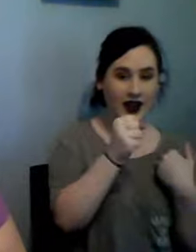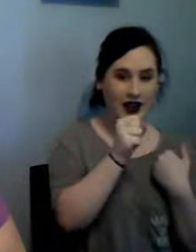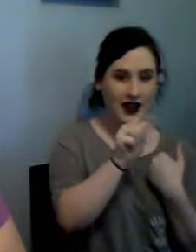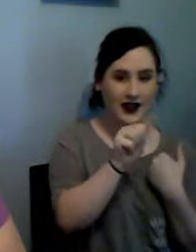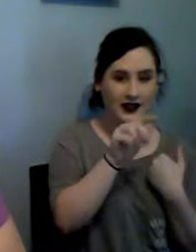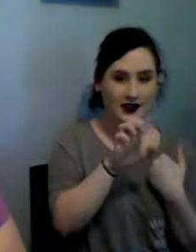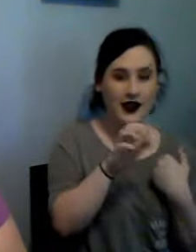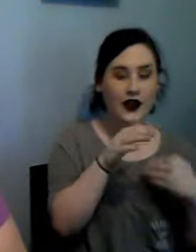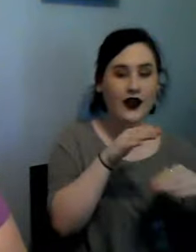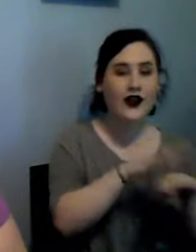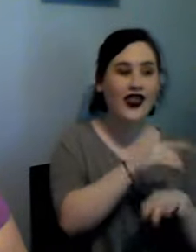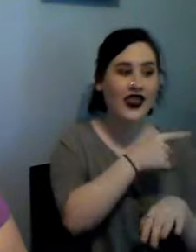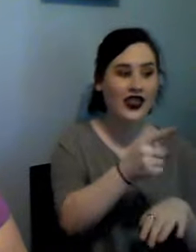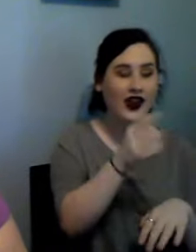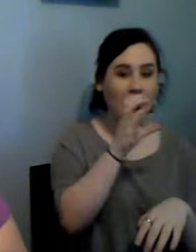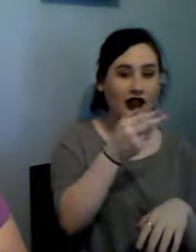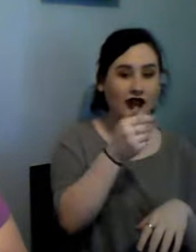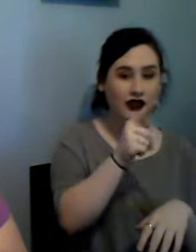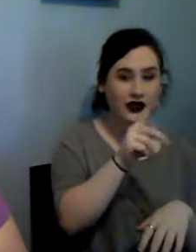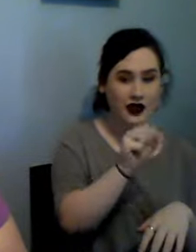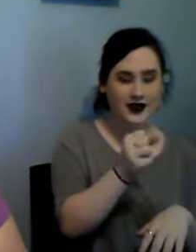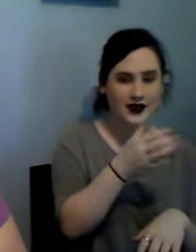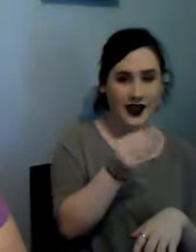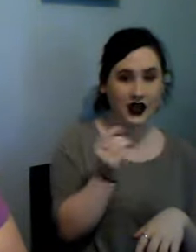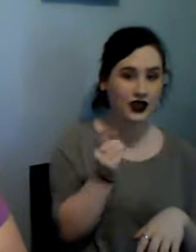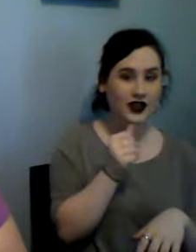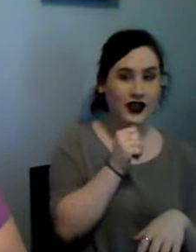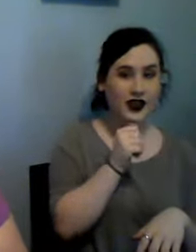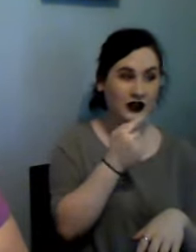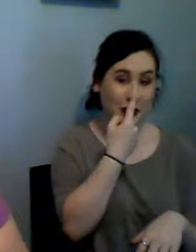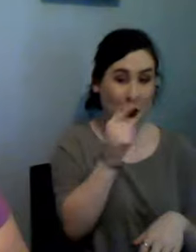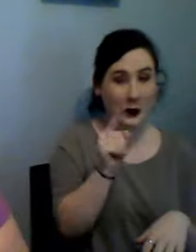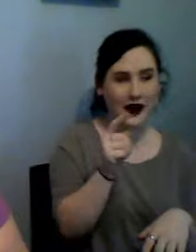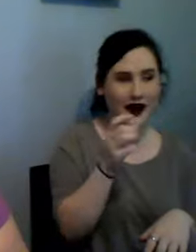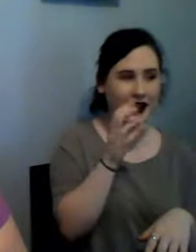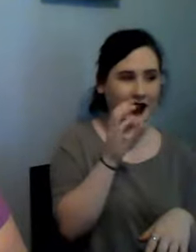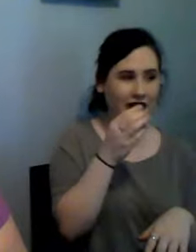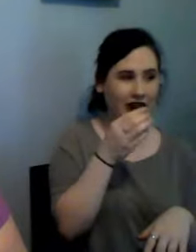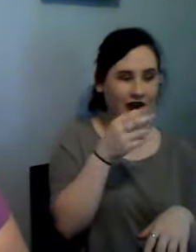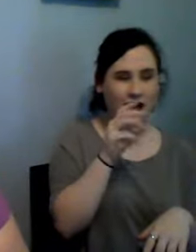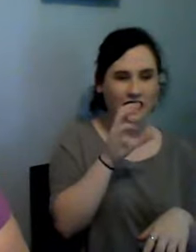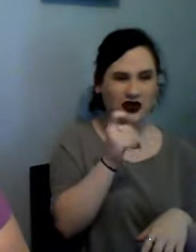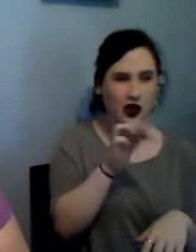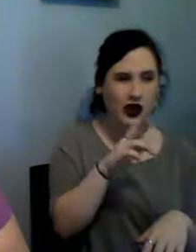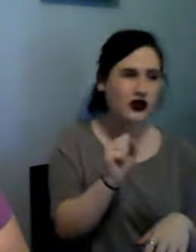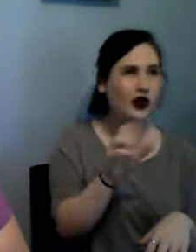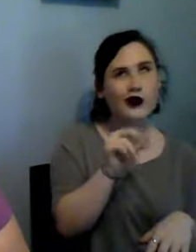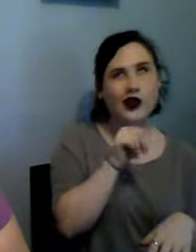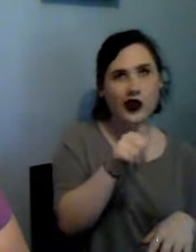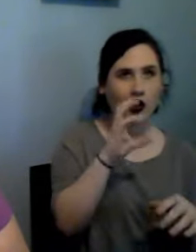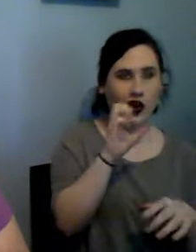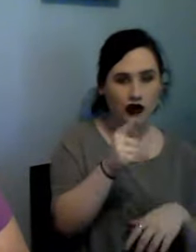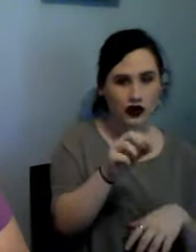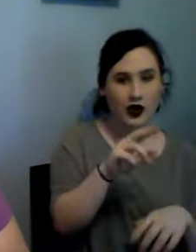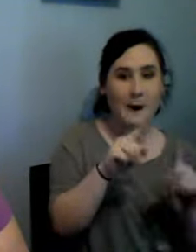charts and I don't mind so much charts not charts kits and um